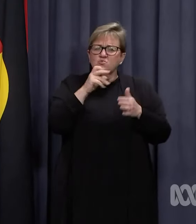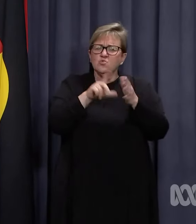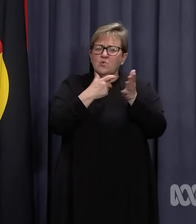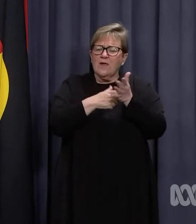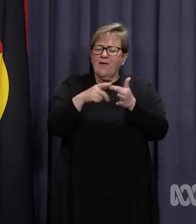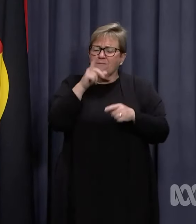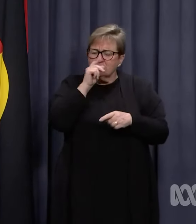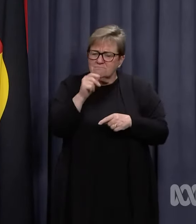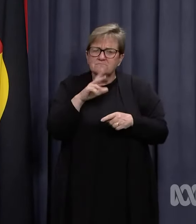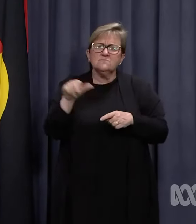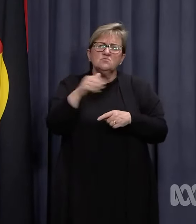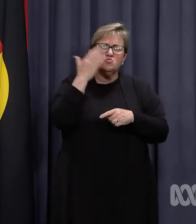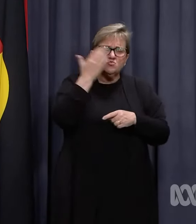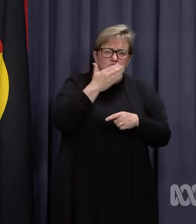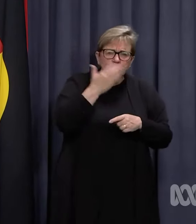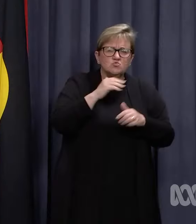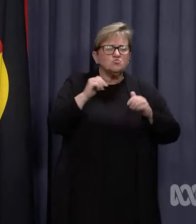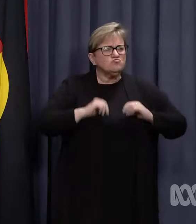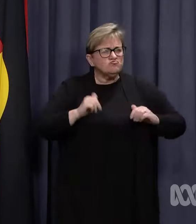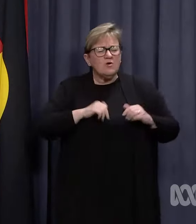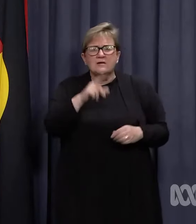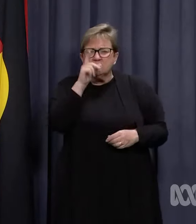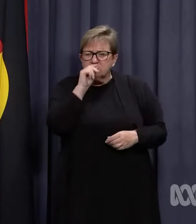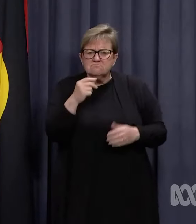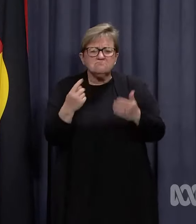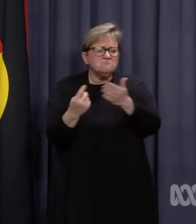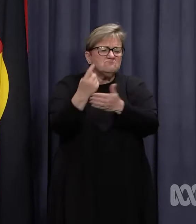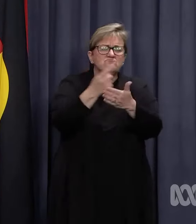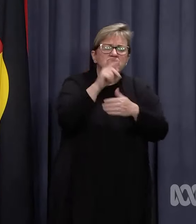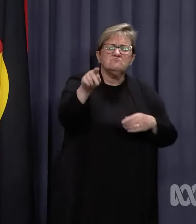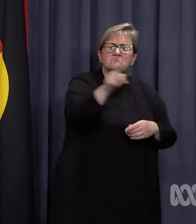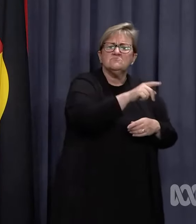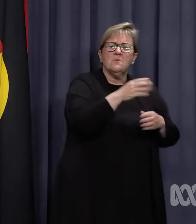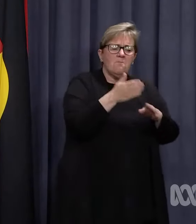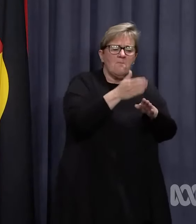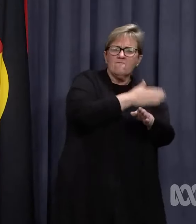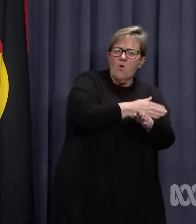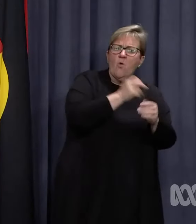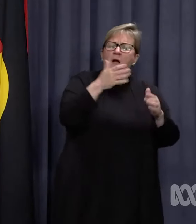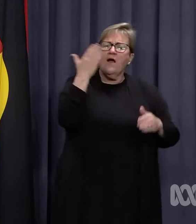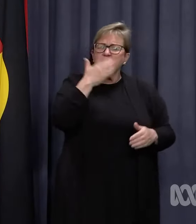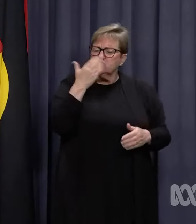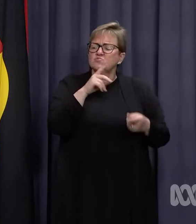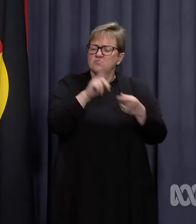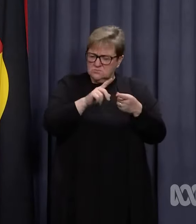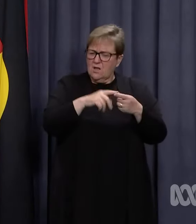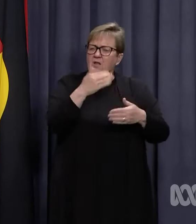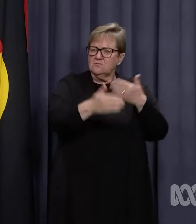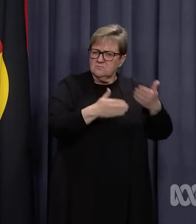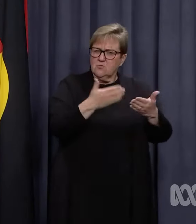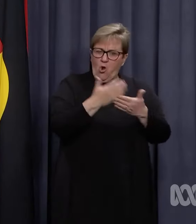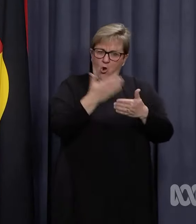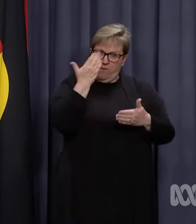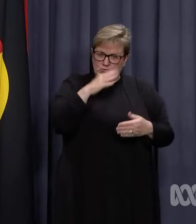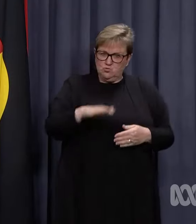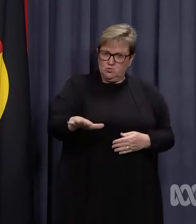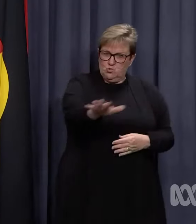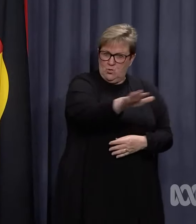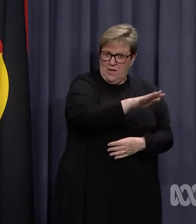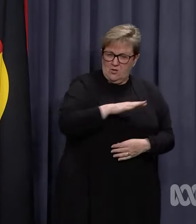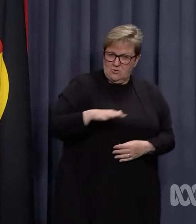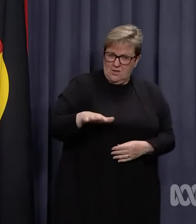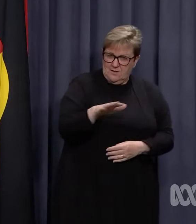also be able to attend school-related training, or events held immediately before and after school, on school grounds.